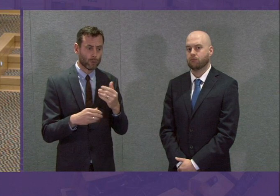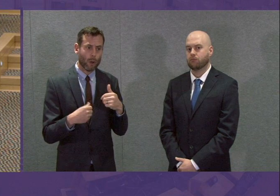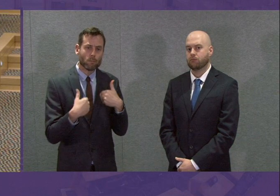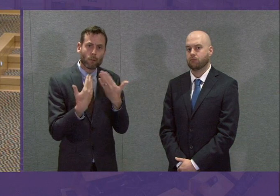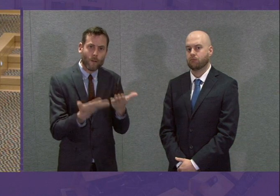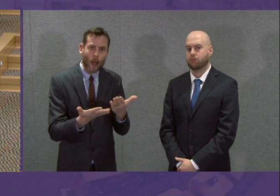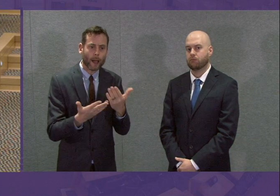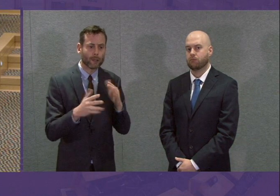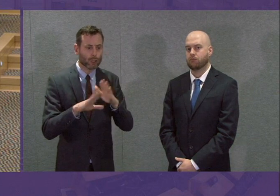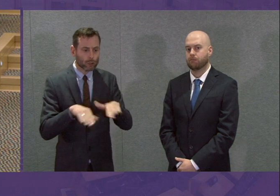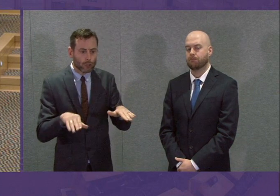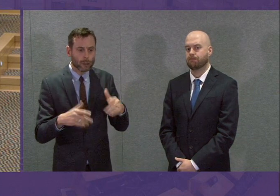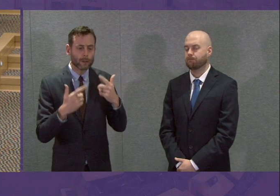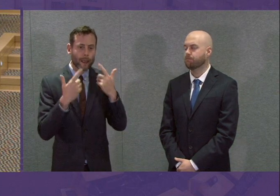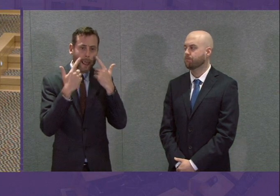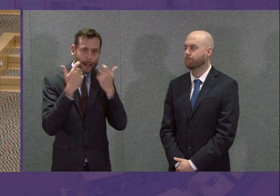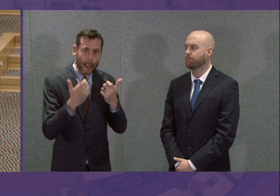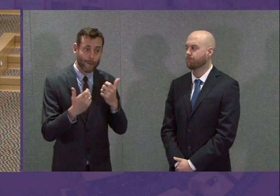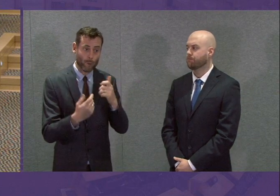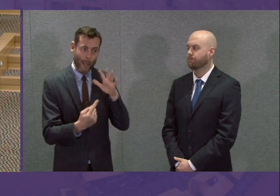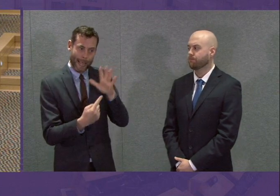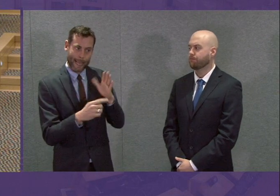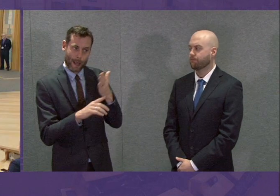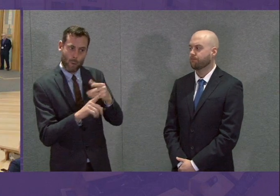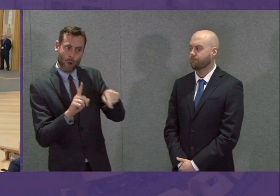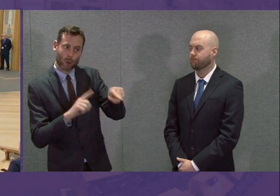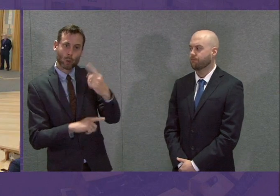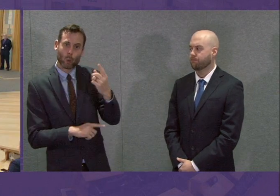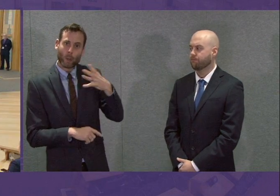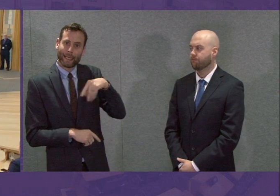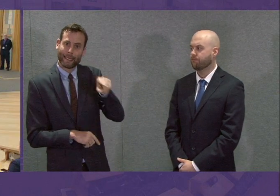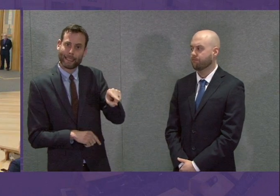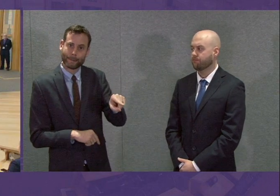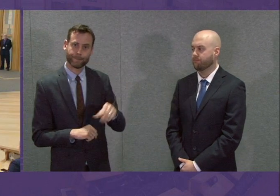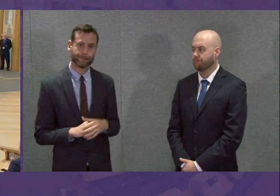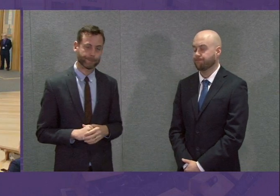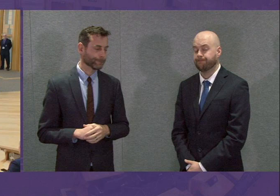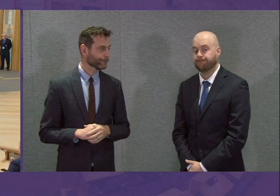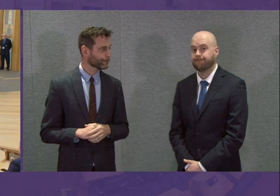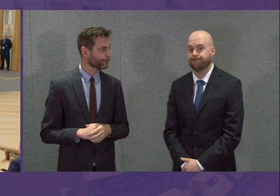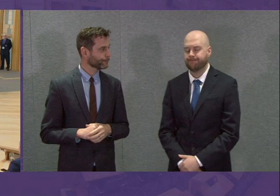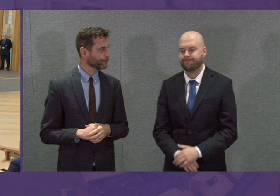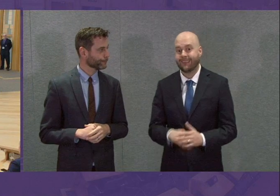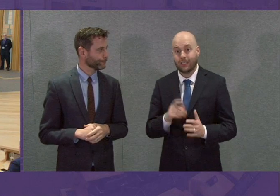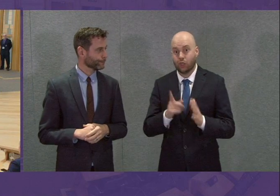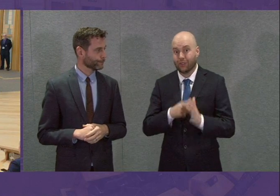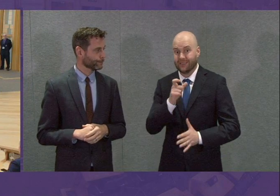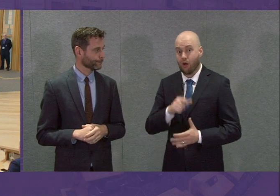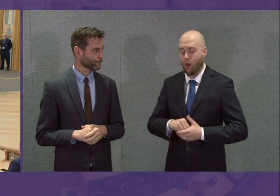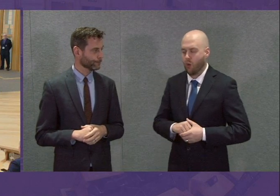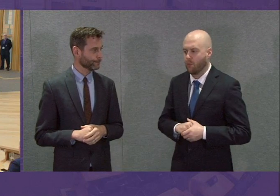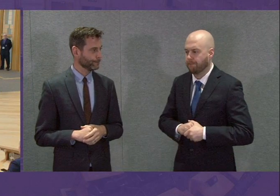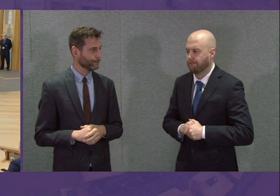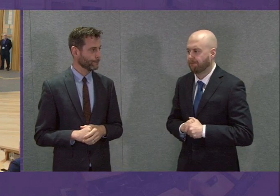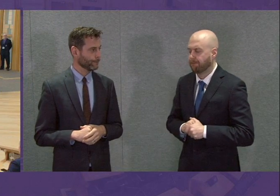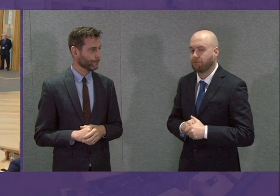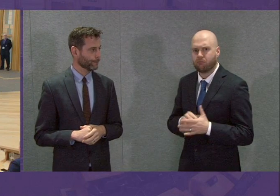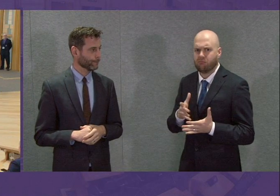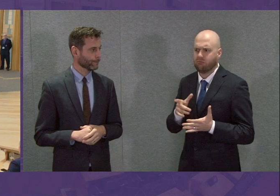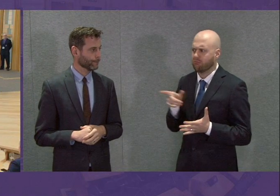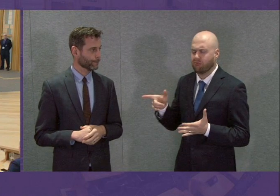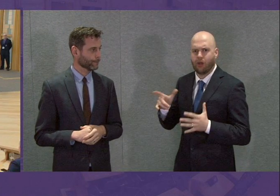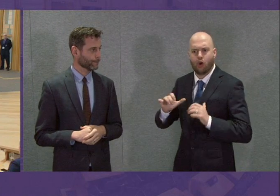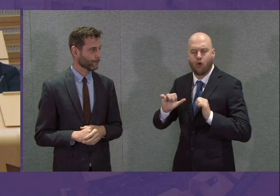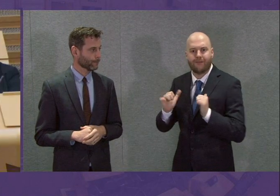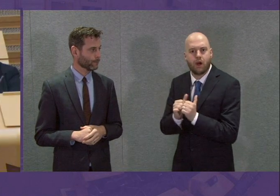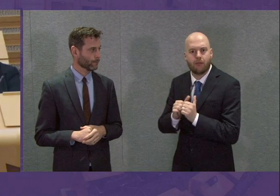there will be more detail on that when John Swinney makes his statement later. Jackson-Carla. Again, that confirmation of funding will be hugely welcomed by